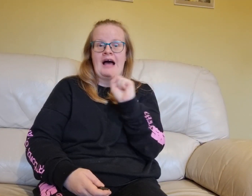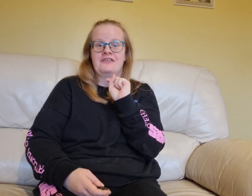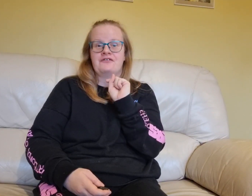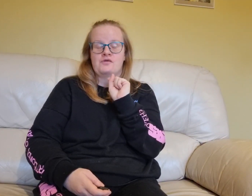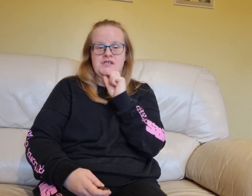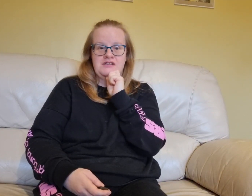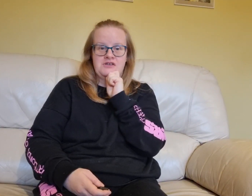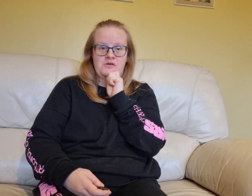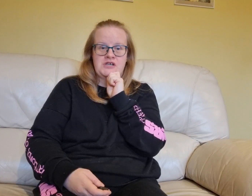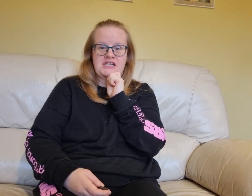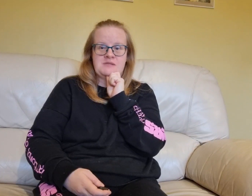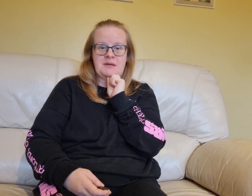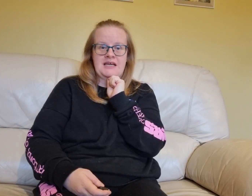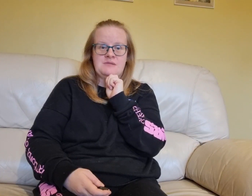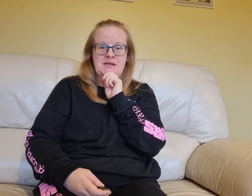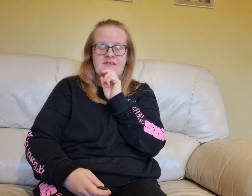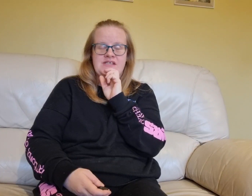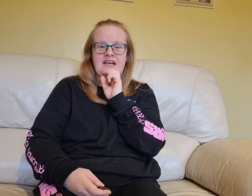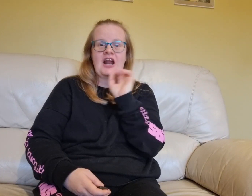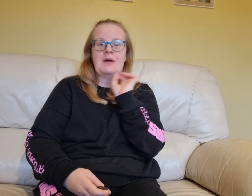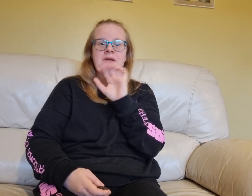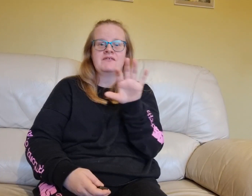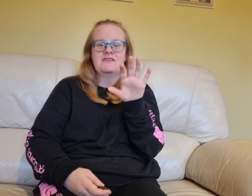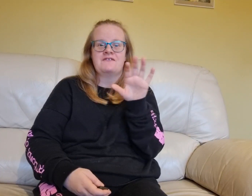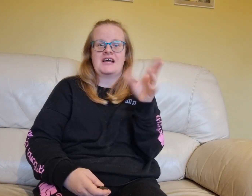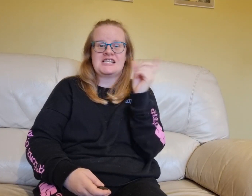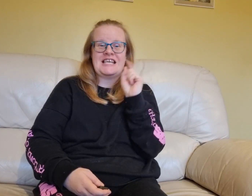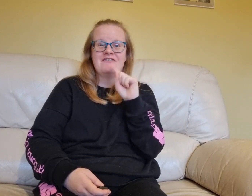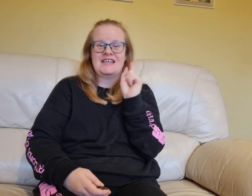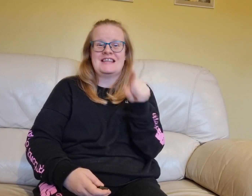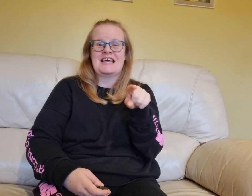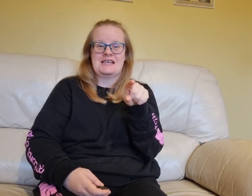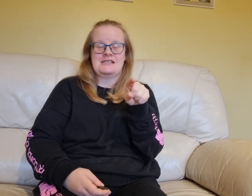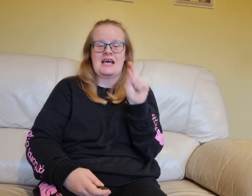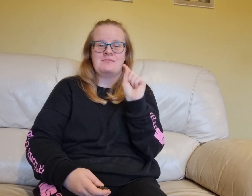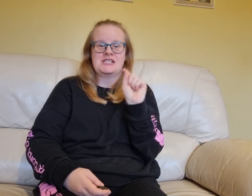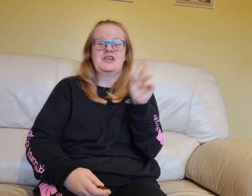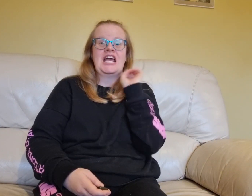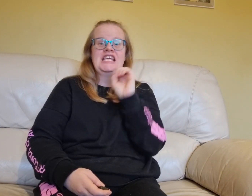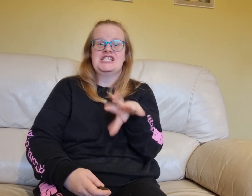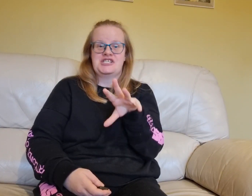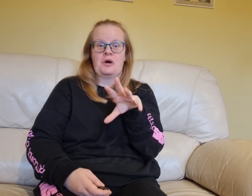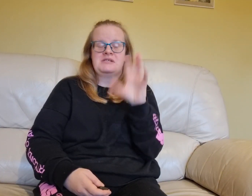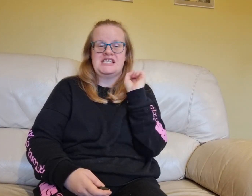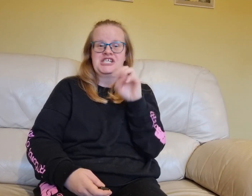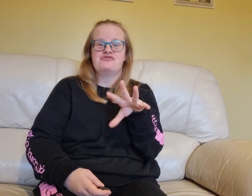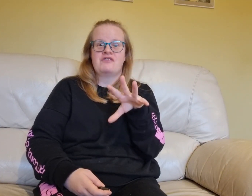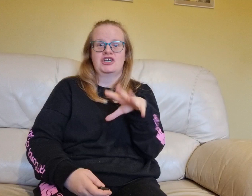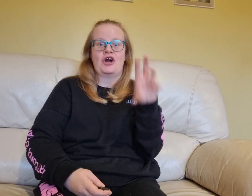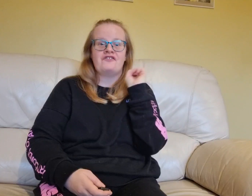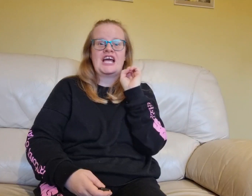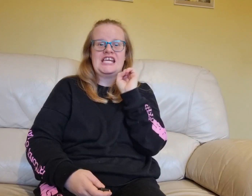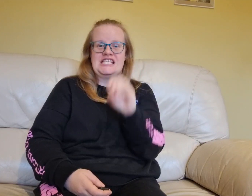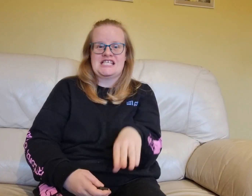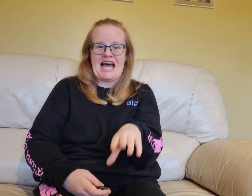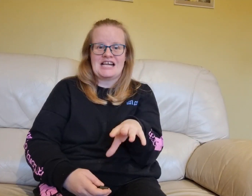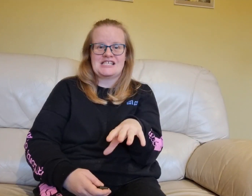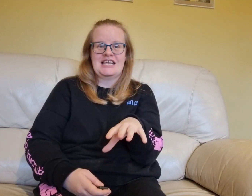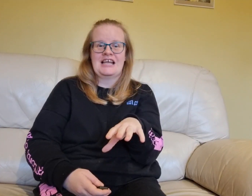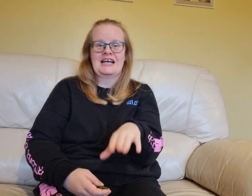and the 14th Doctor as played by David Tennant. I'm loving the fact that even in this episode, he stopped, he didn't rush off, he sat in that